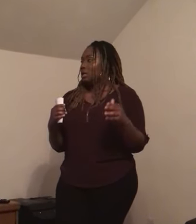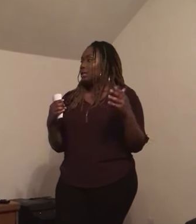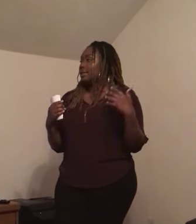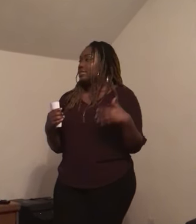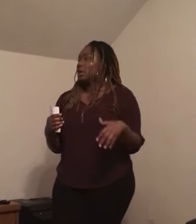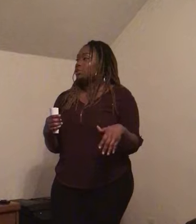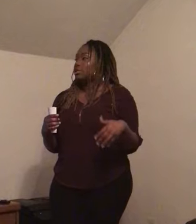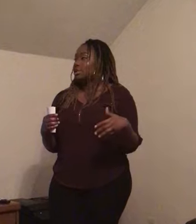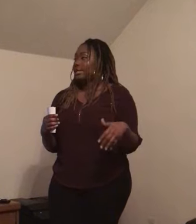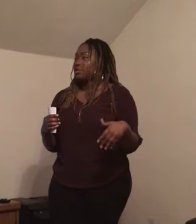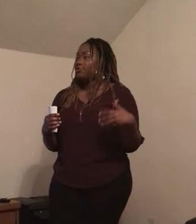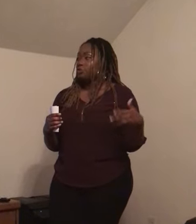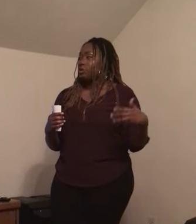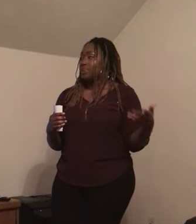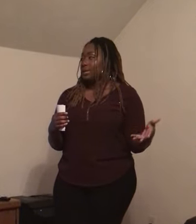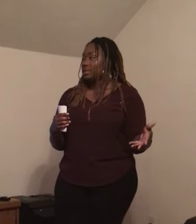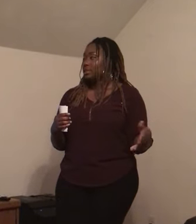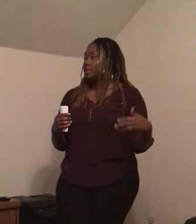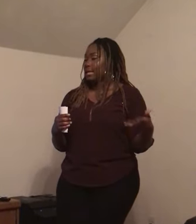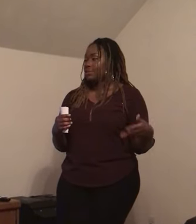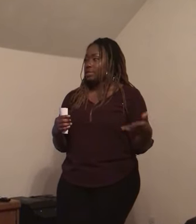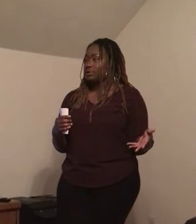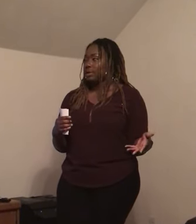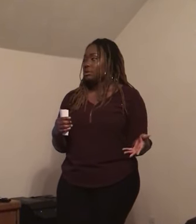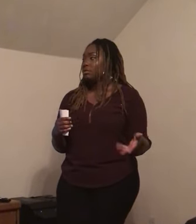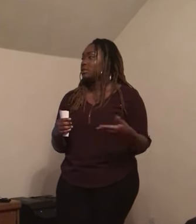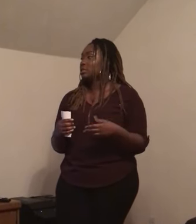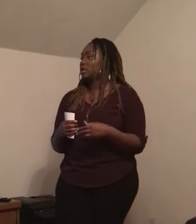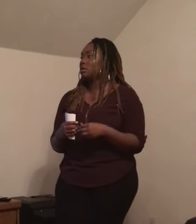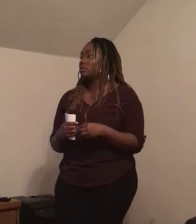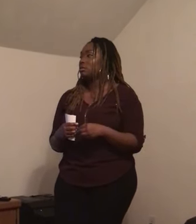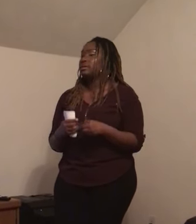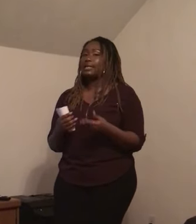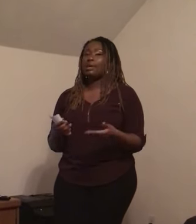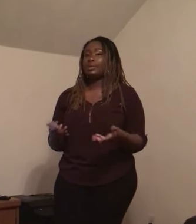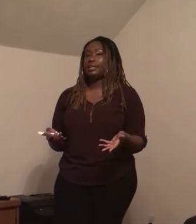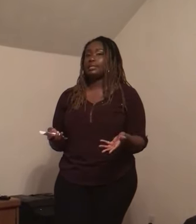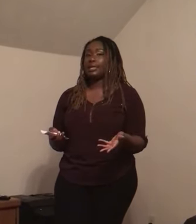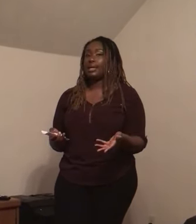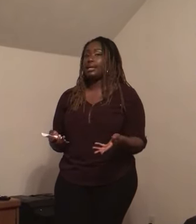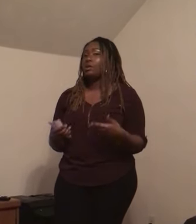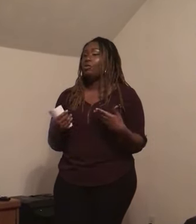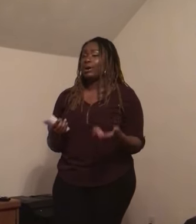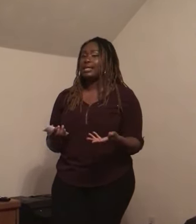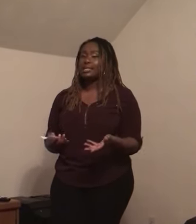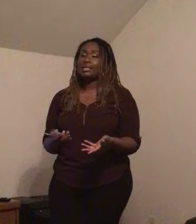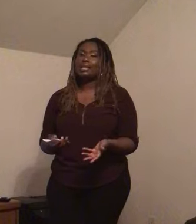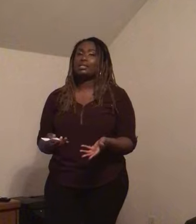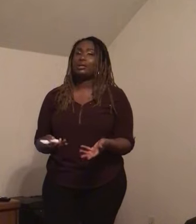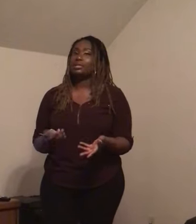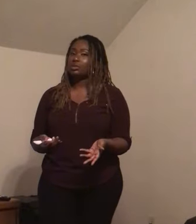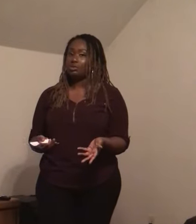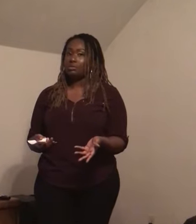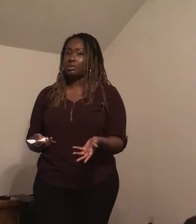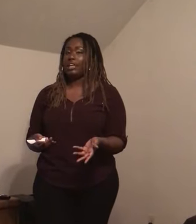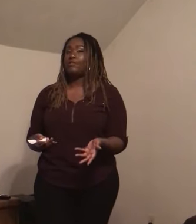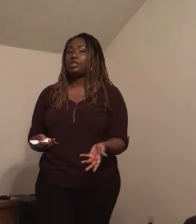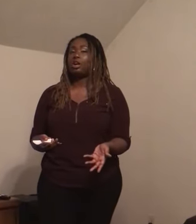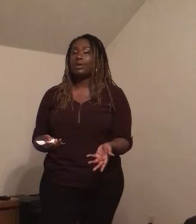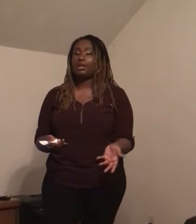It's also considered as a foreign base language as well. So that being said, why is it not taught in schools if it's already